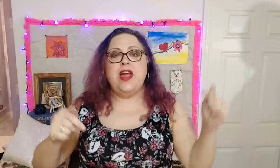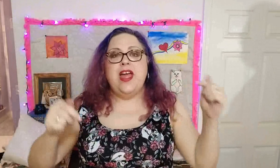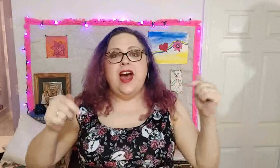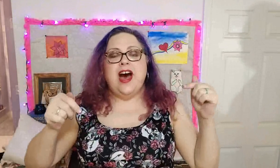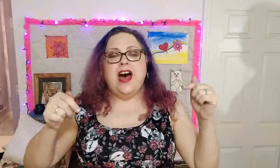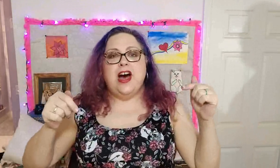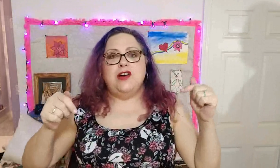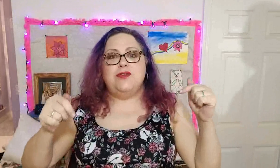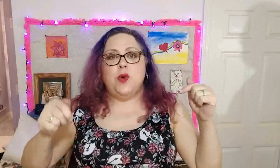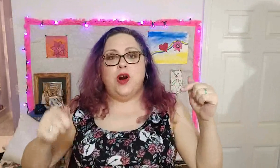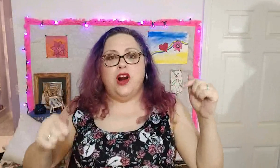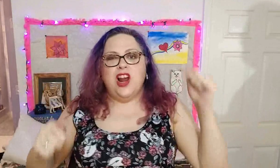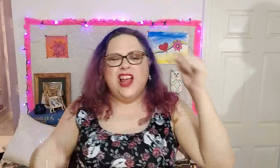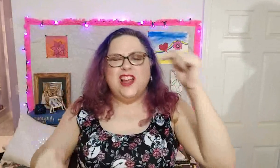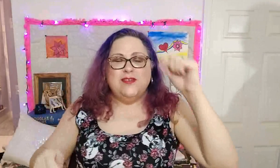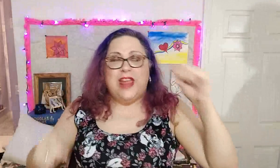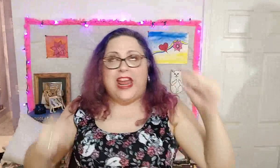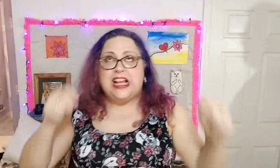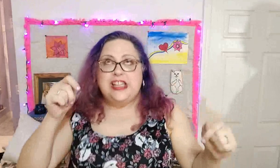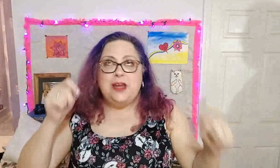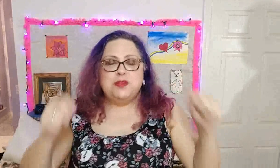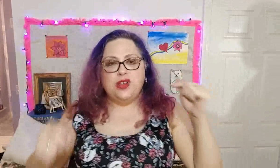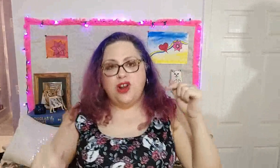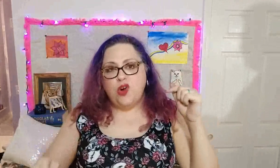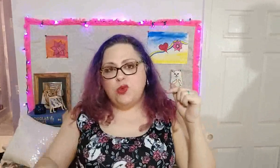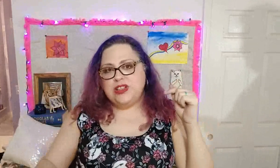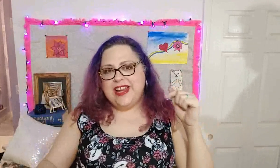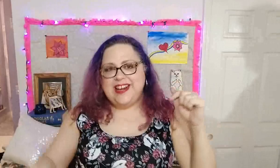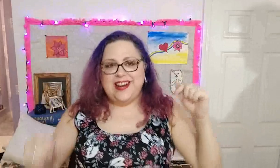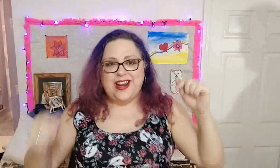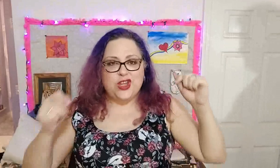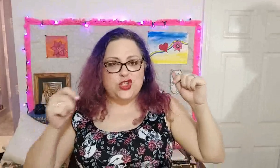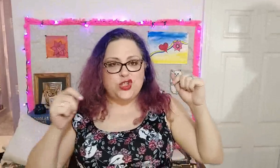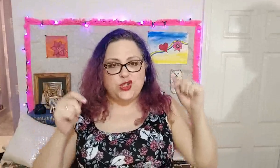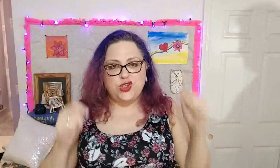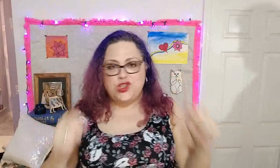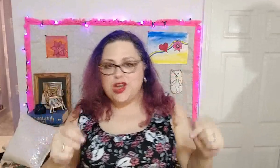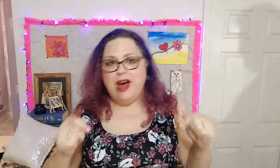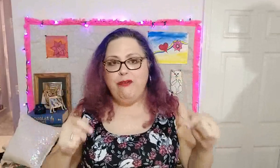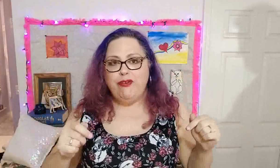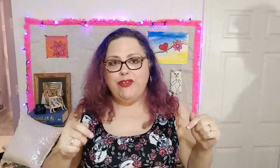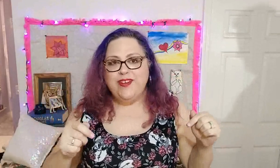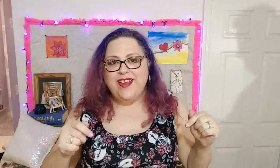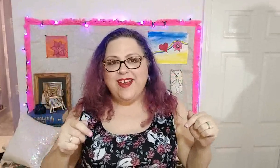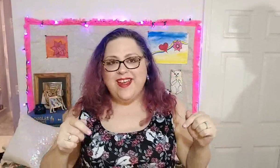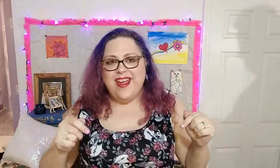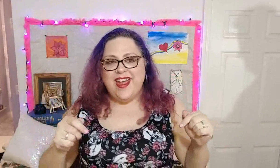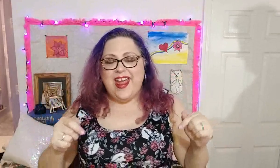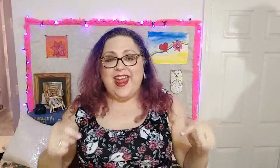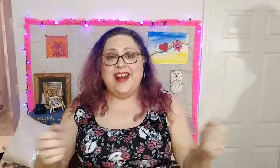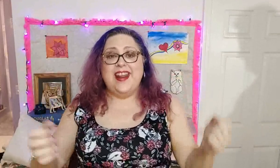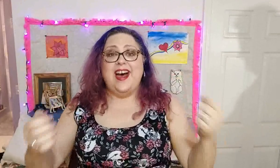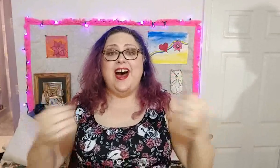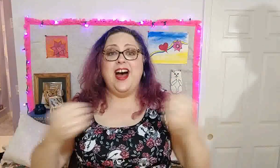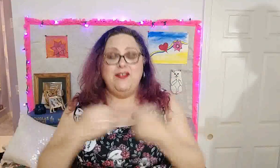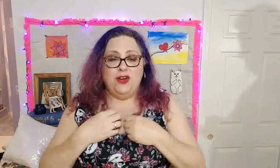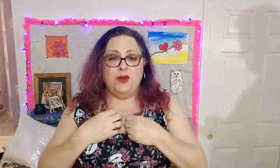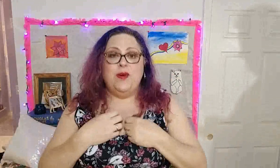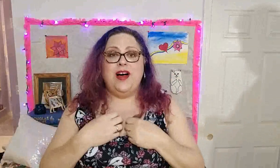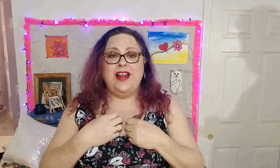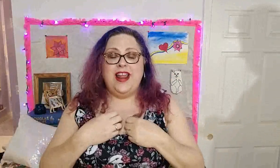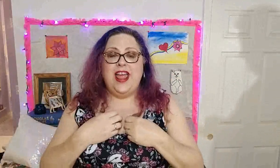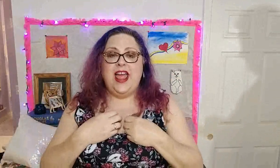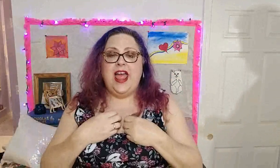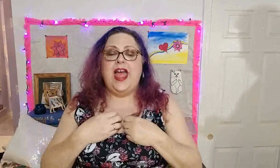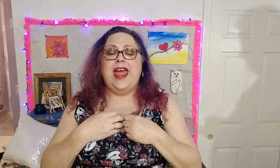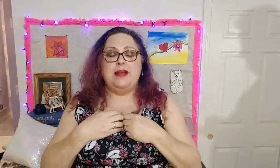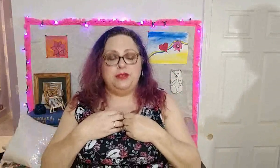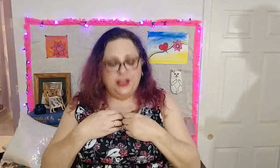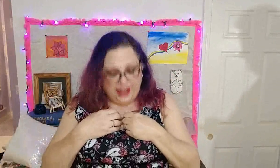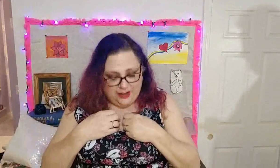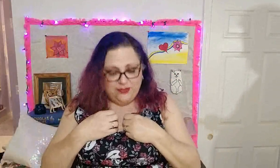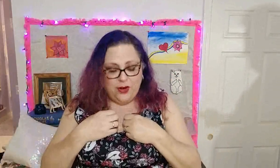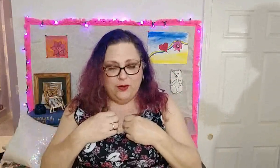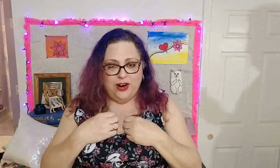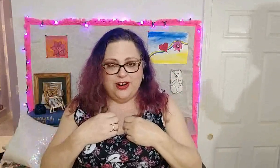for eclipse-related stuff. And I, for one, am looking forward